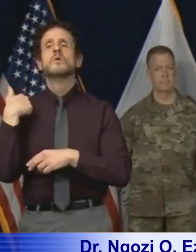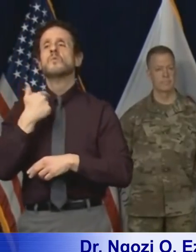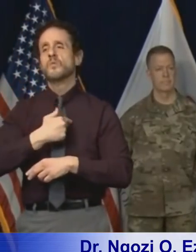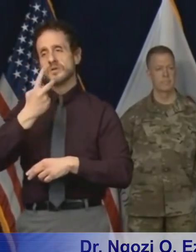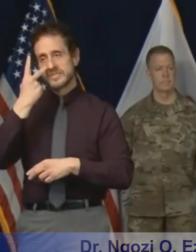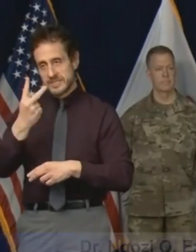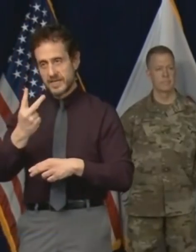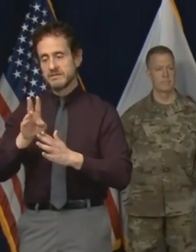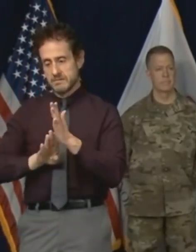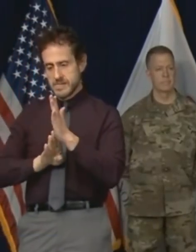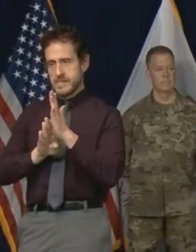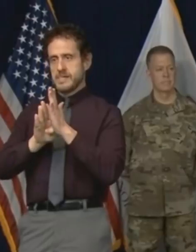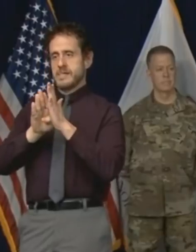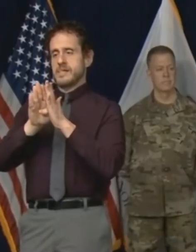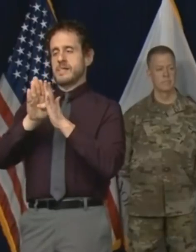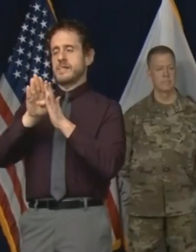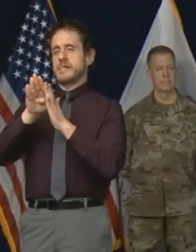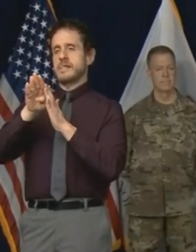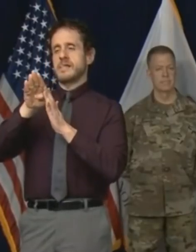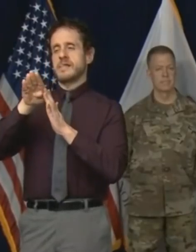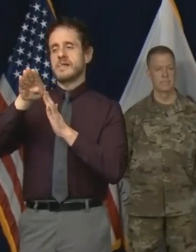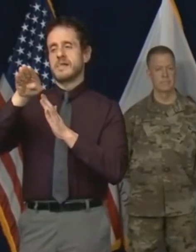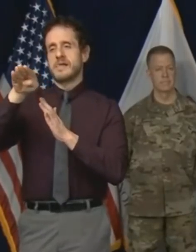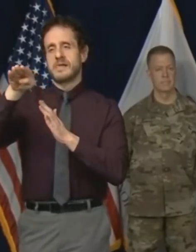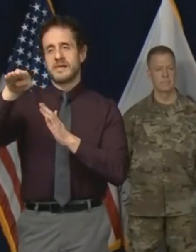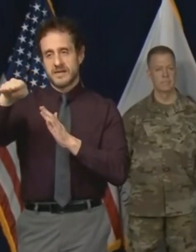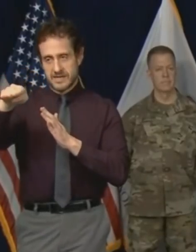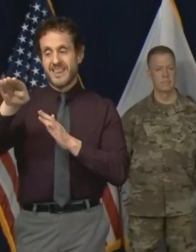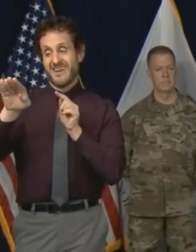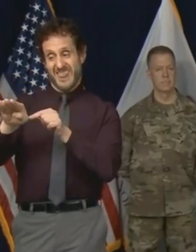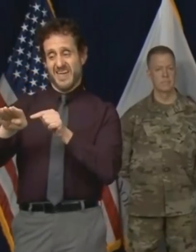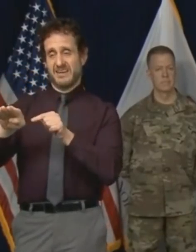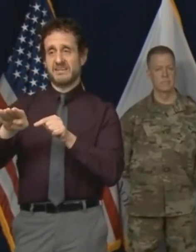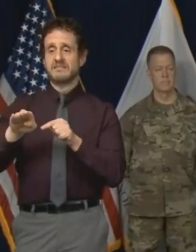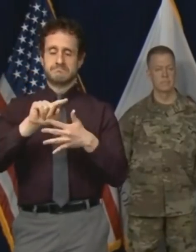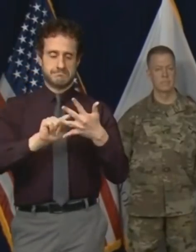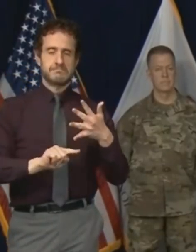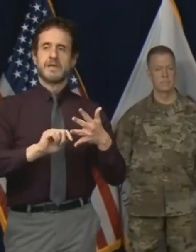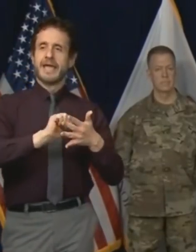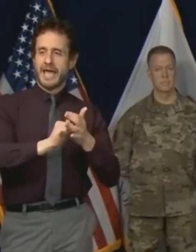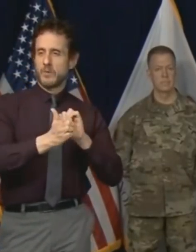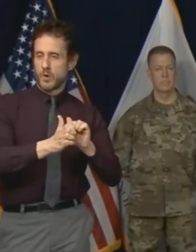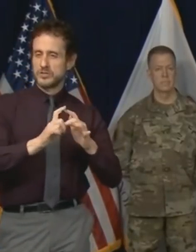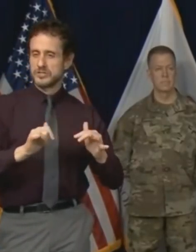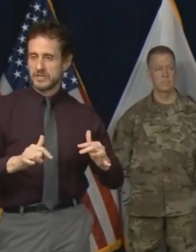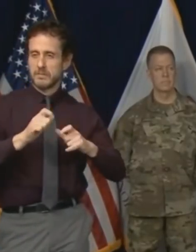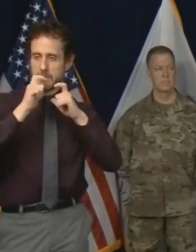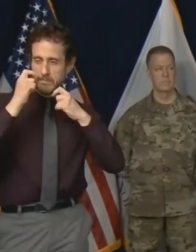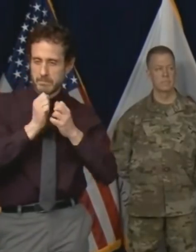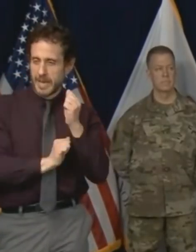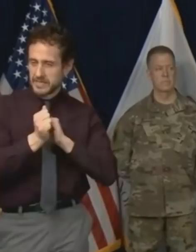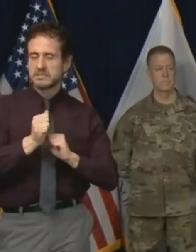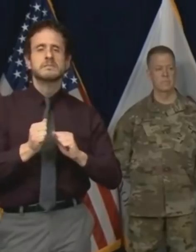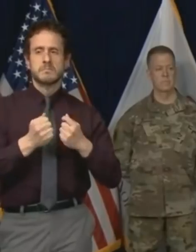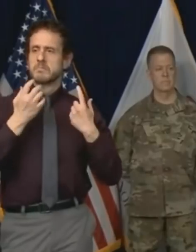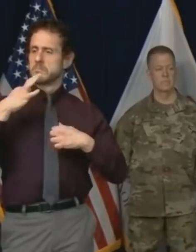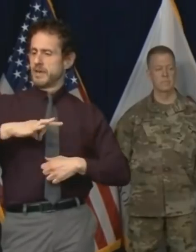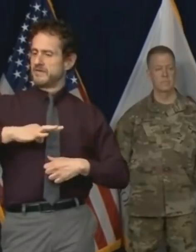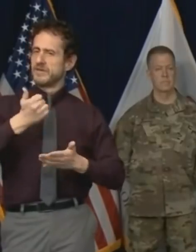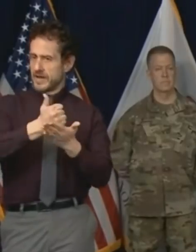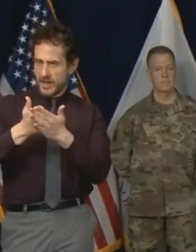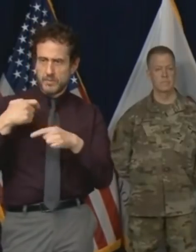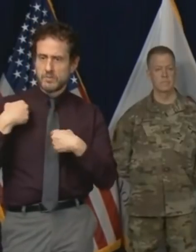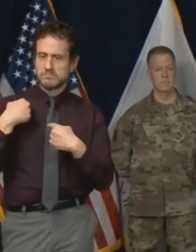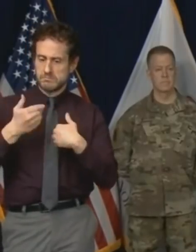increase. These measures are cumulatively beneficial over time. But we have to stay the course.